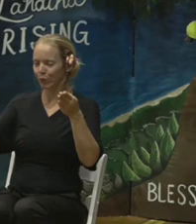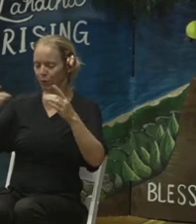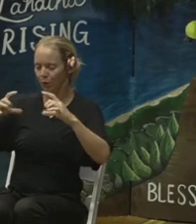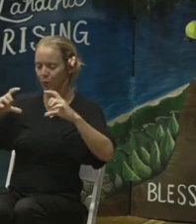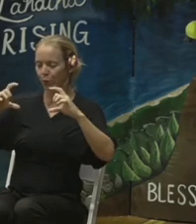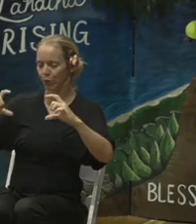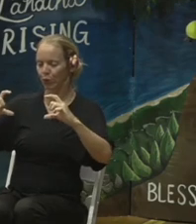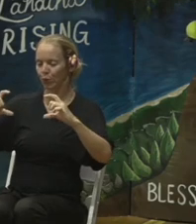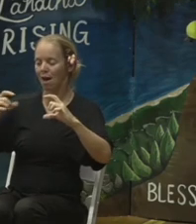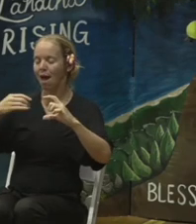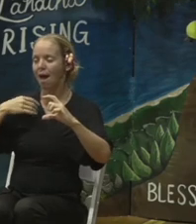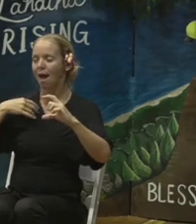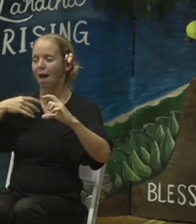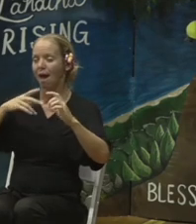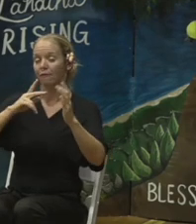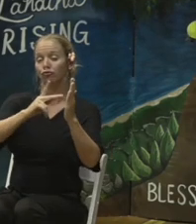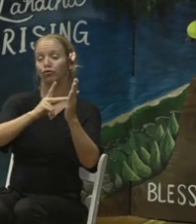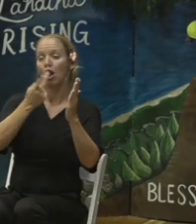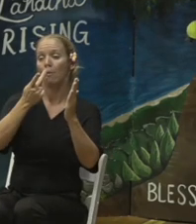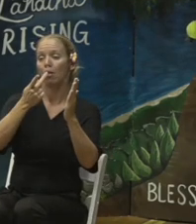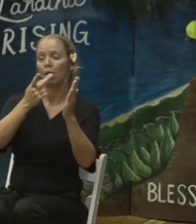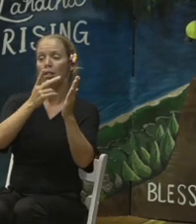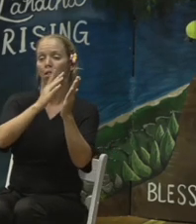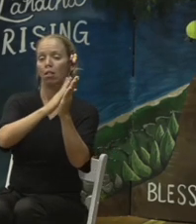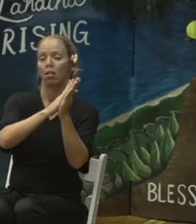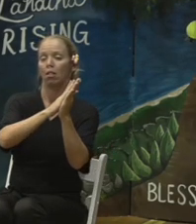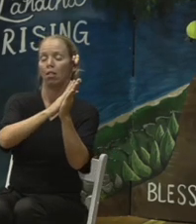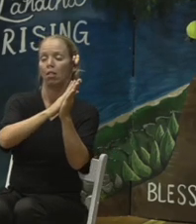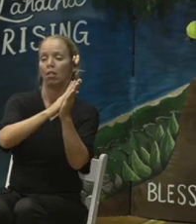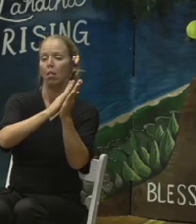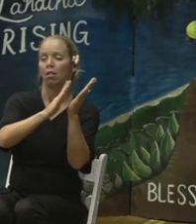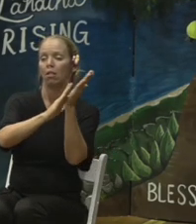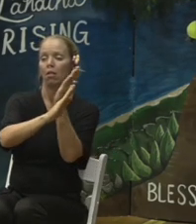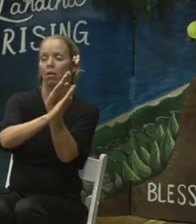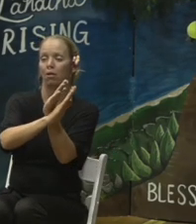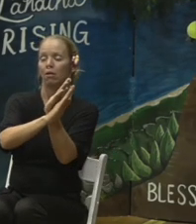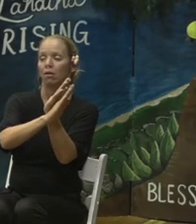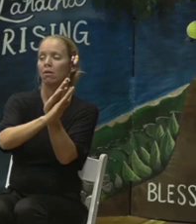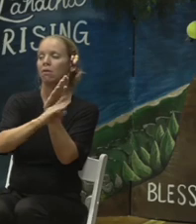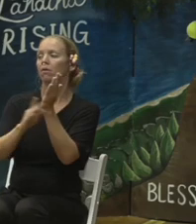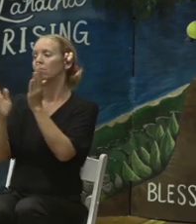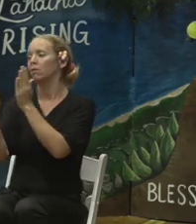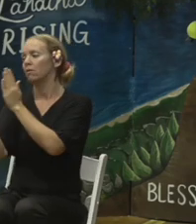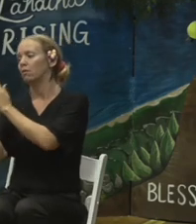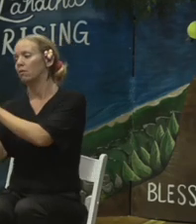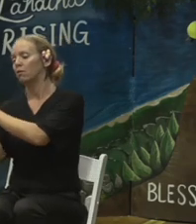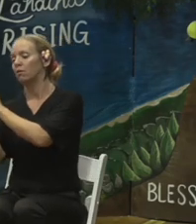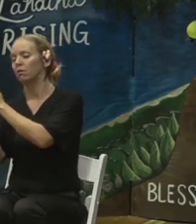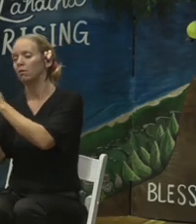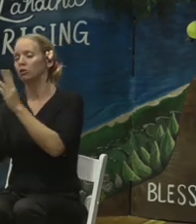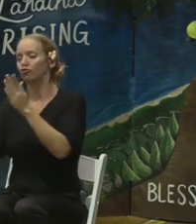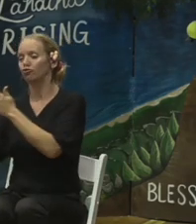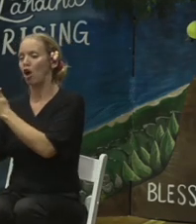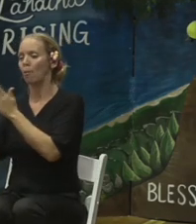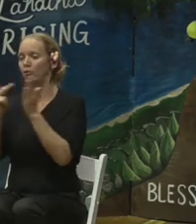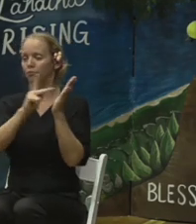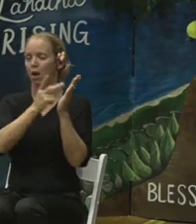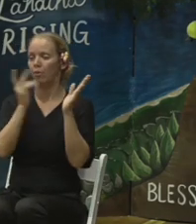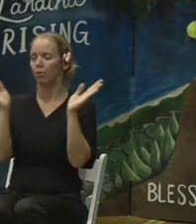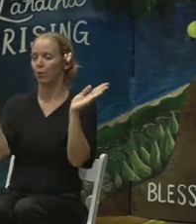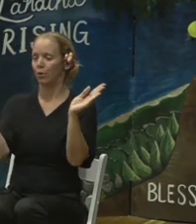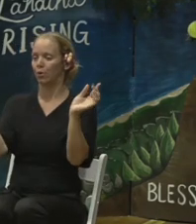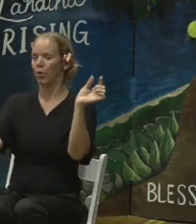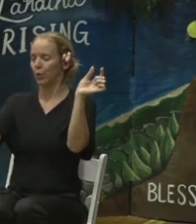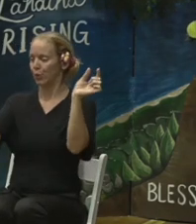meaning there's two liners of HDPE material. The Central Maui Landfill, which is classified